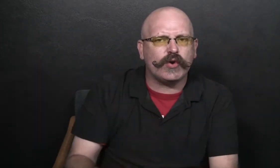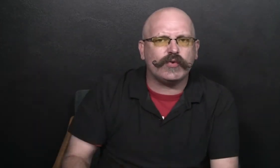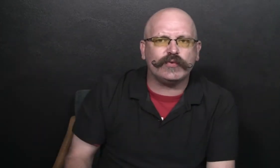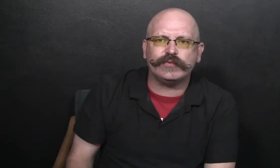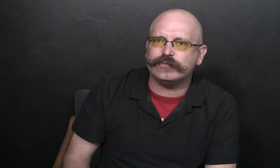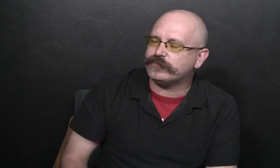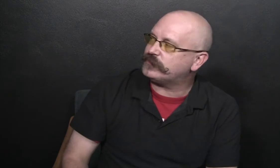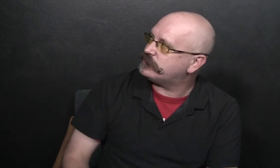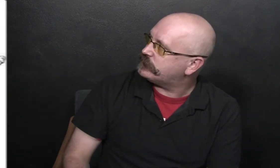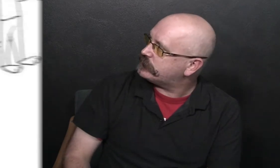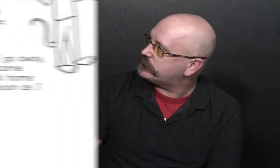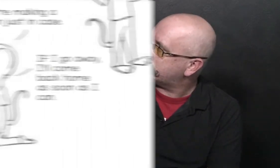it was hard.